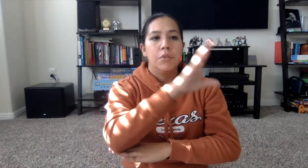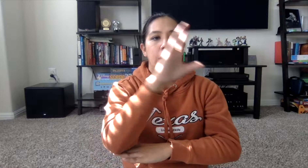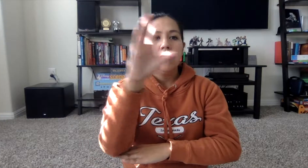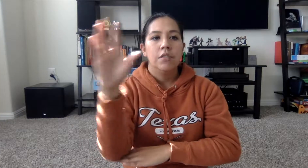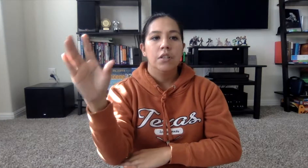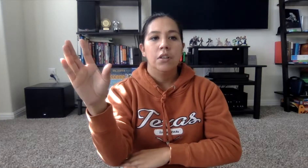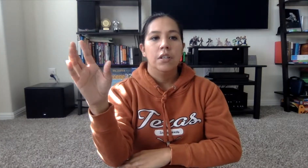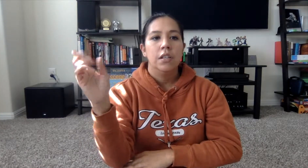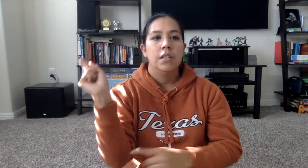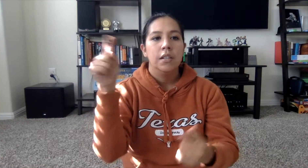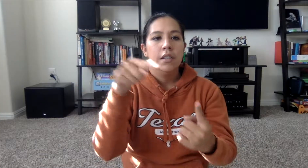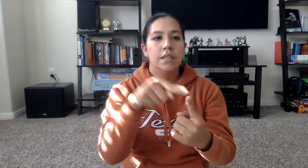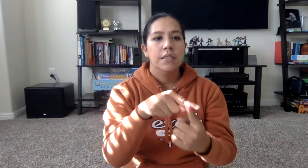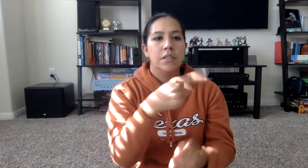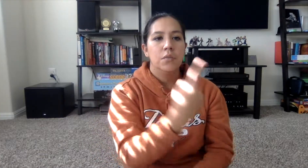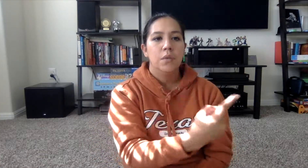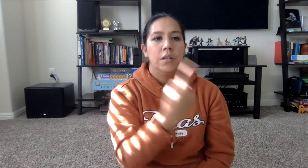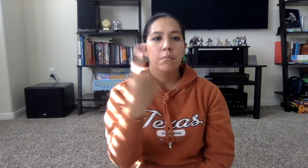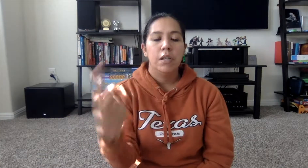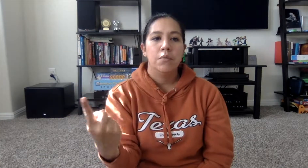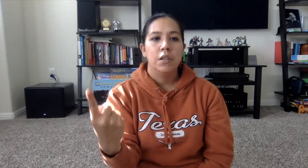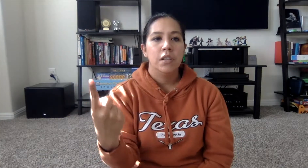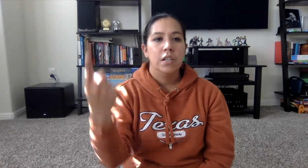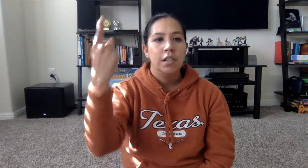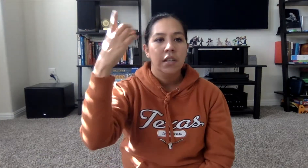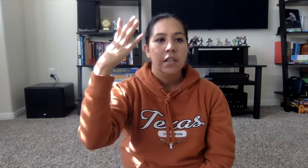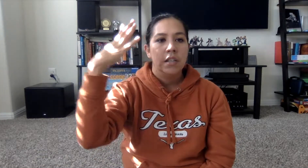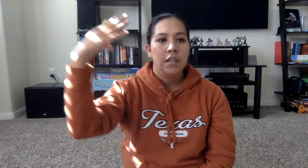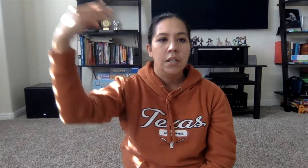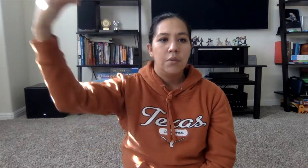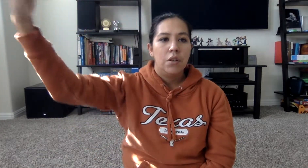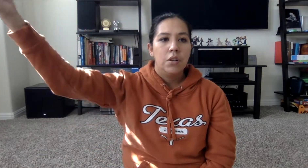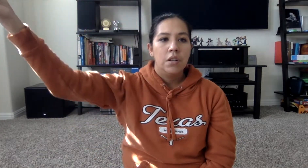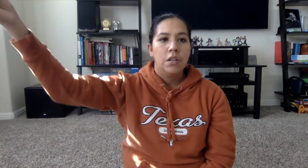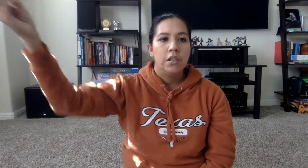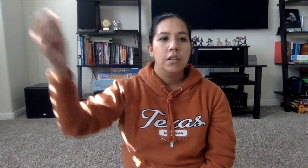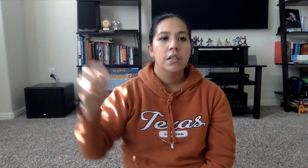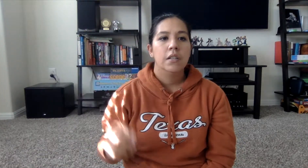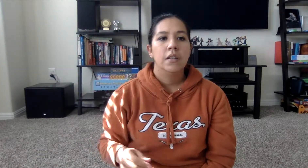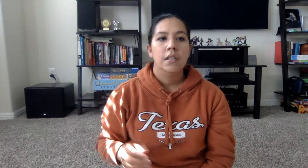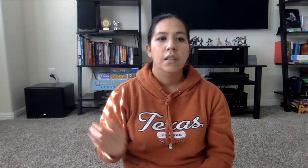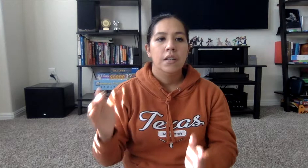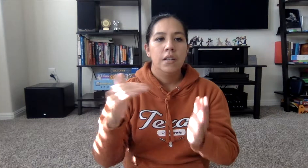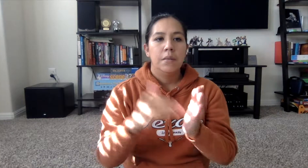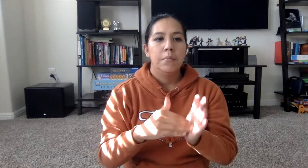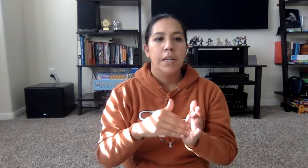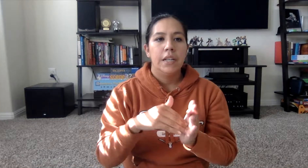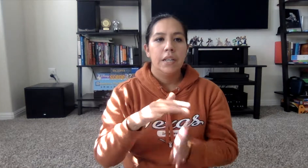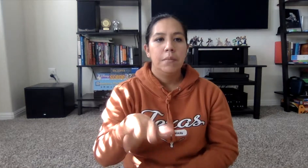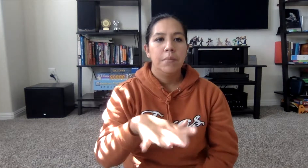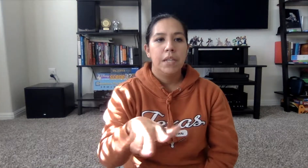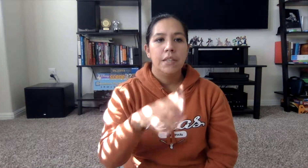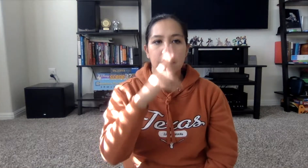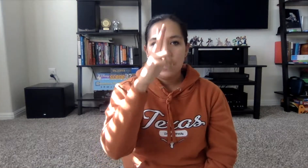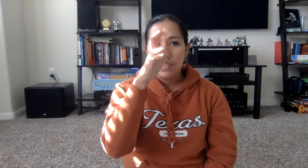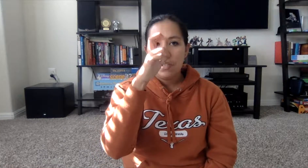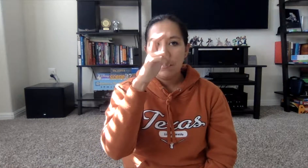break of dawn until one by one they were all gone back at base the